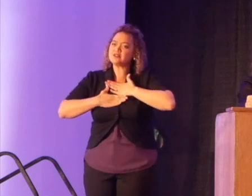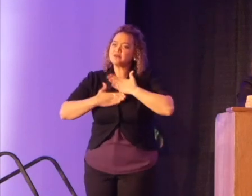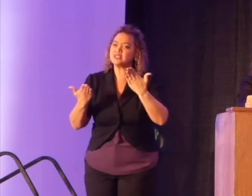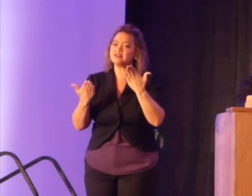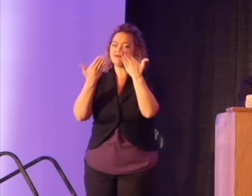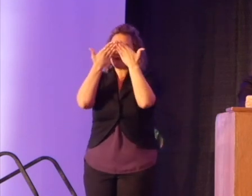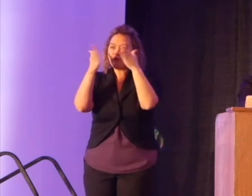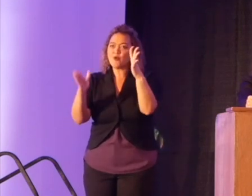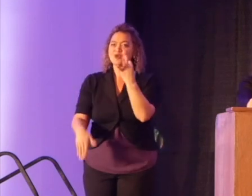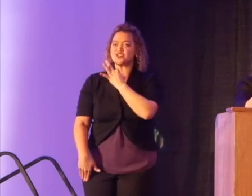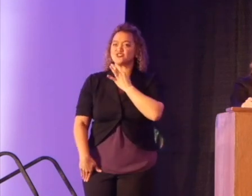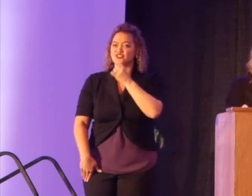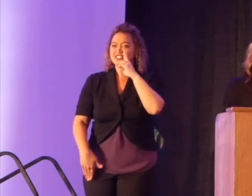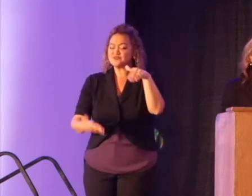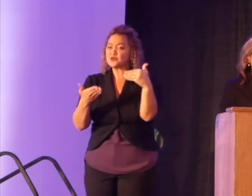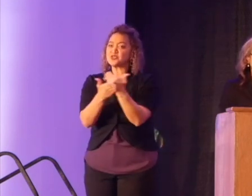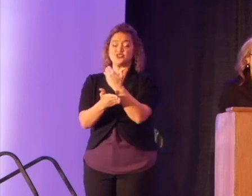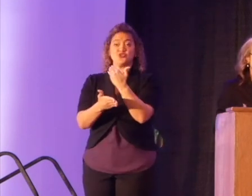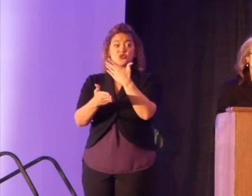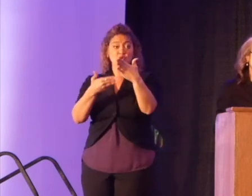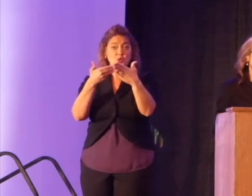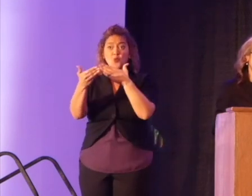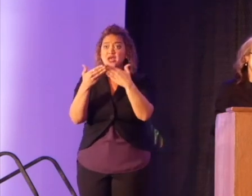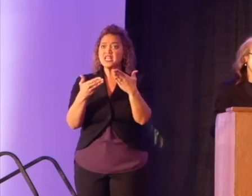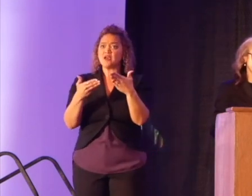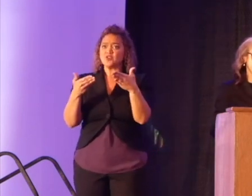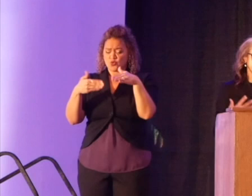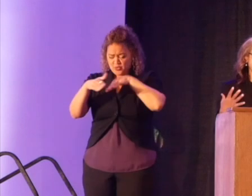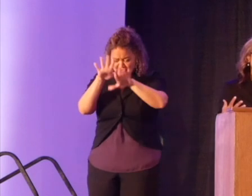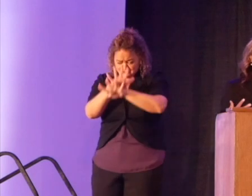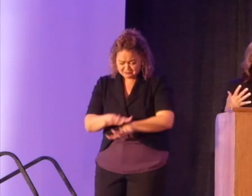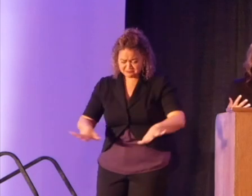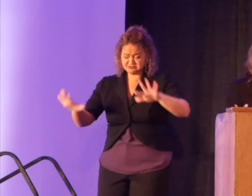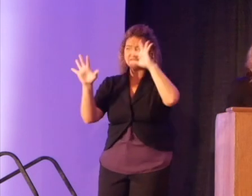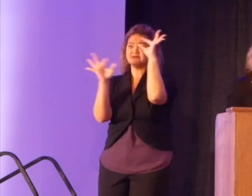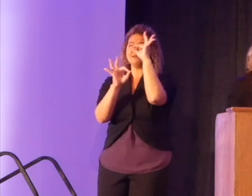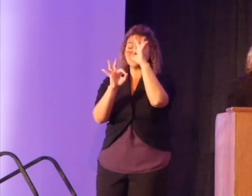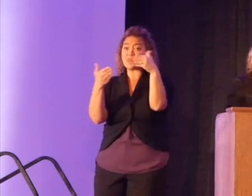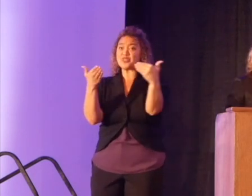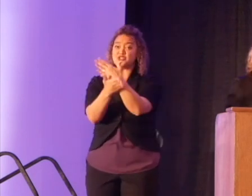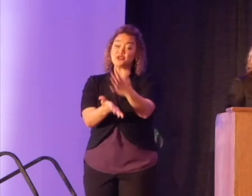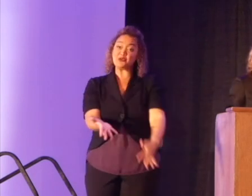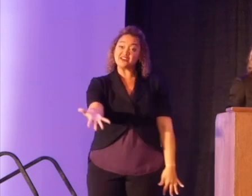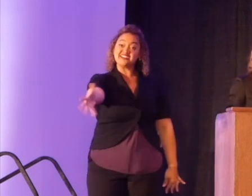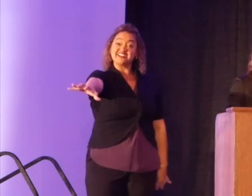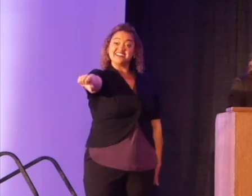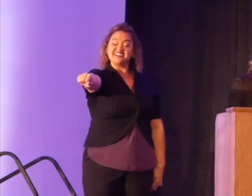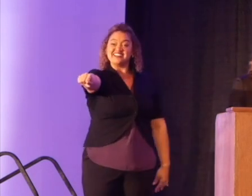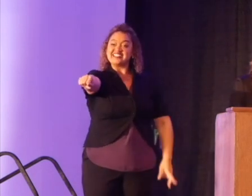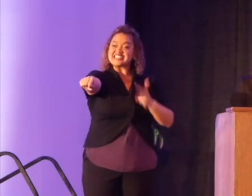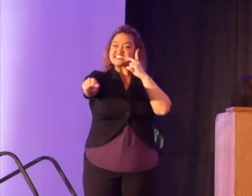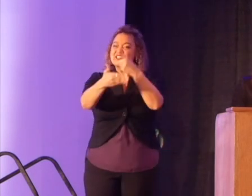curious to the new. When we are in unknown spaces, take the hand of the new and see where it can take